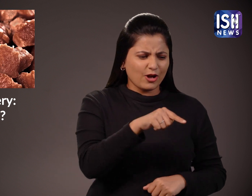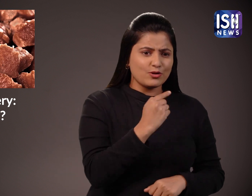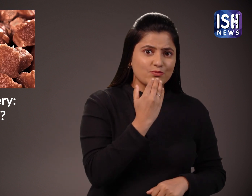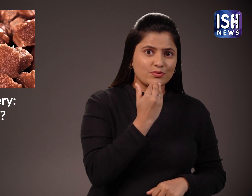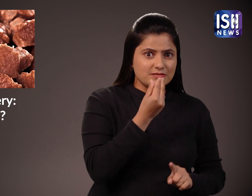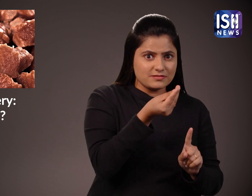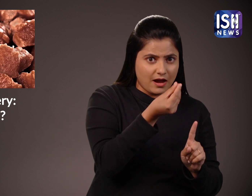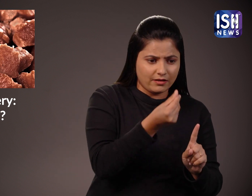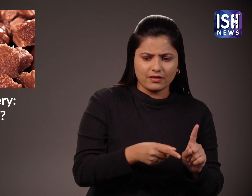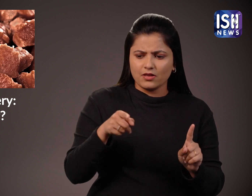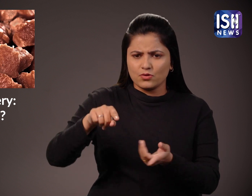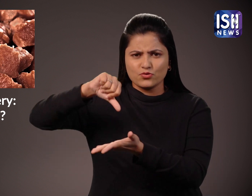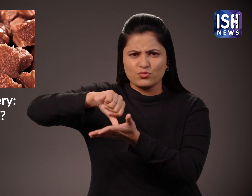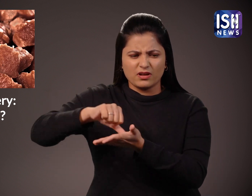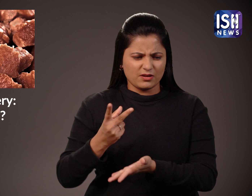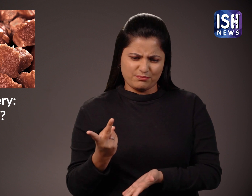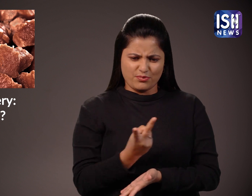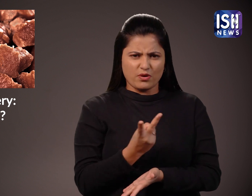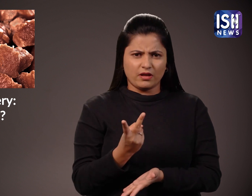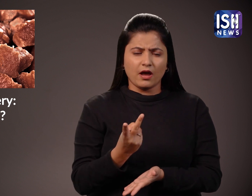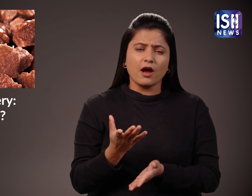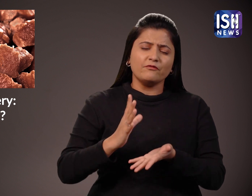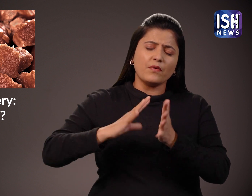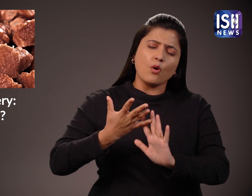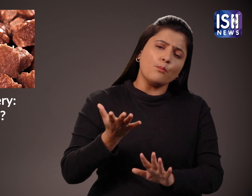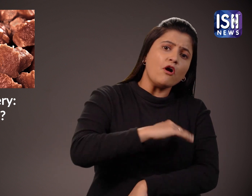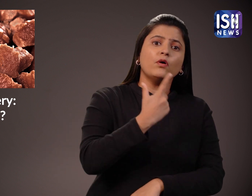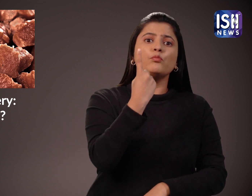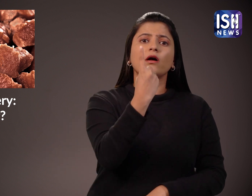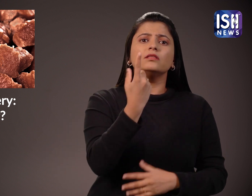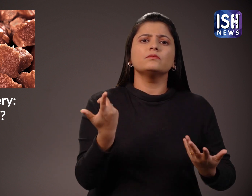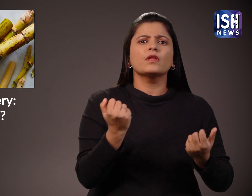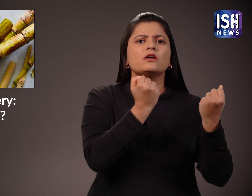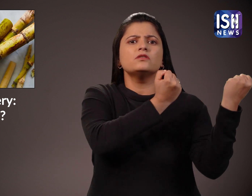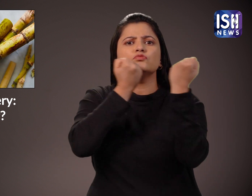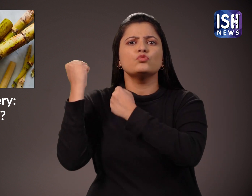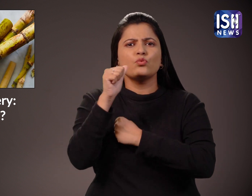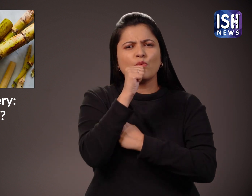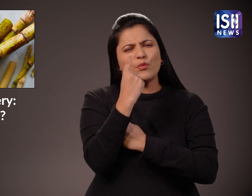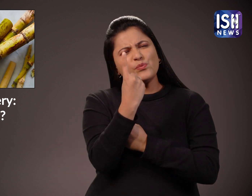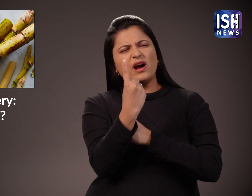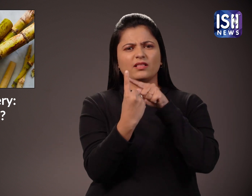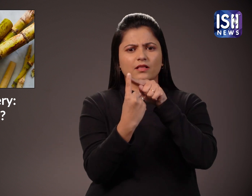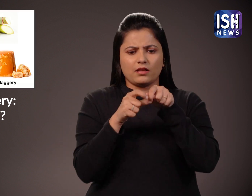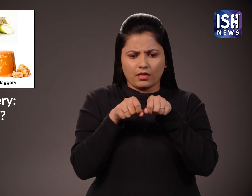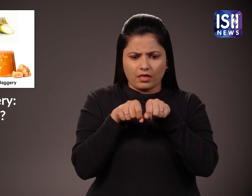Sugar and jaggery are both derived from sugarcane. Although they undergo different processes during production.